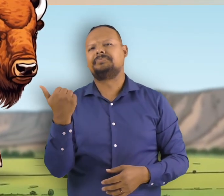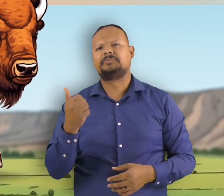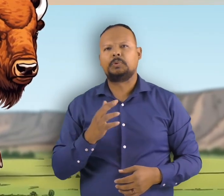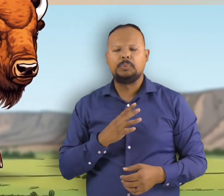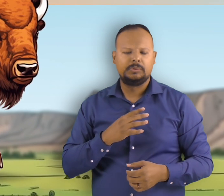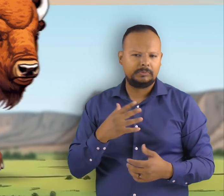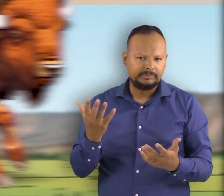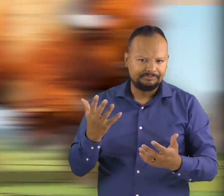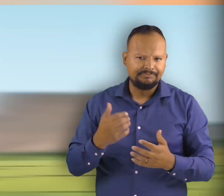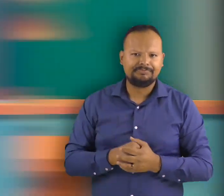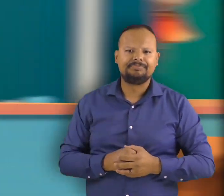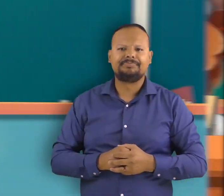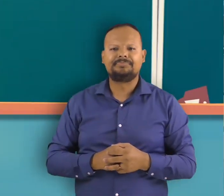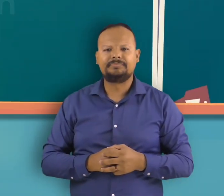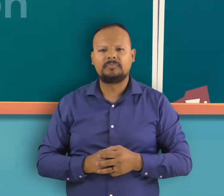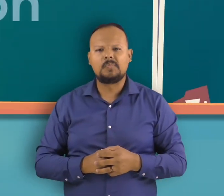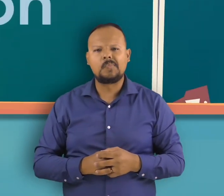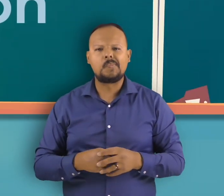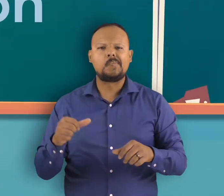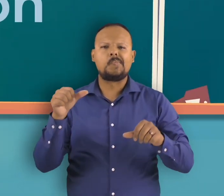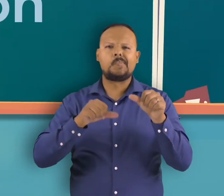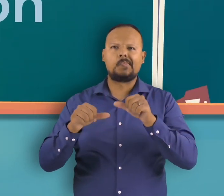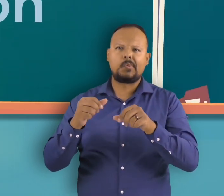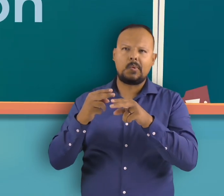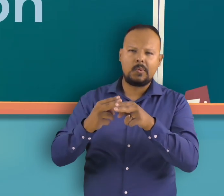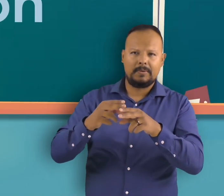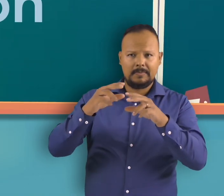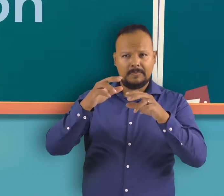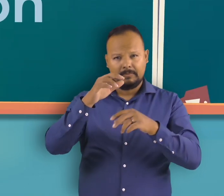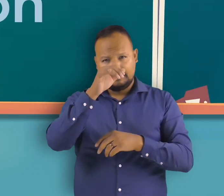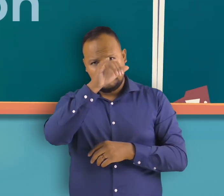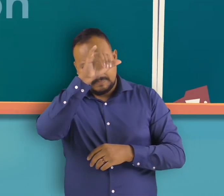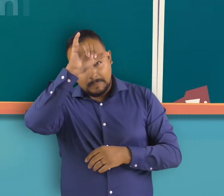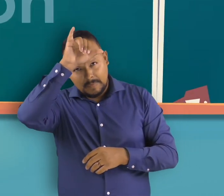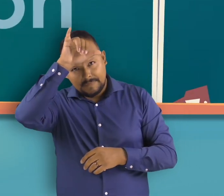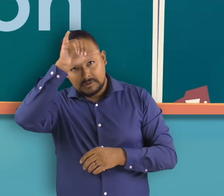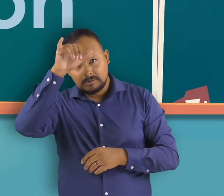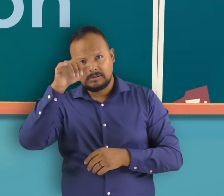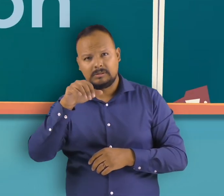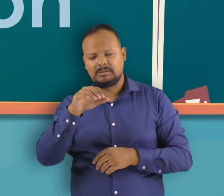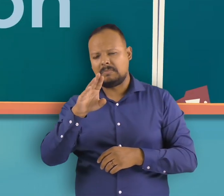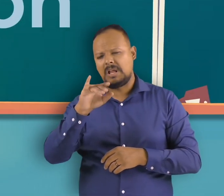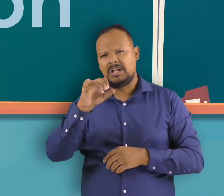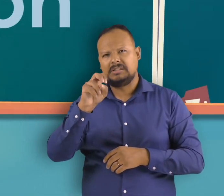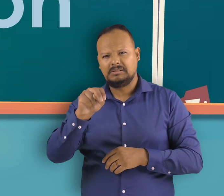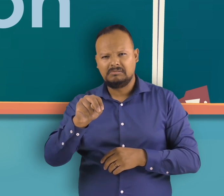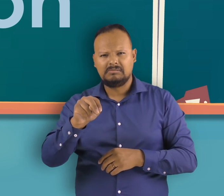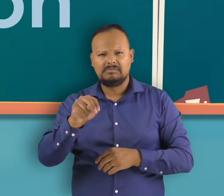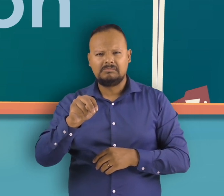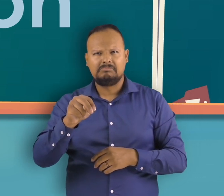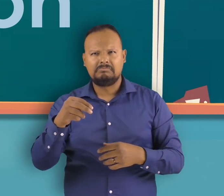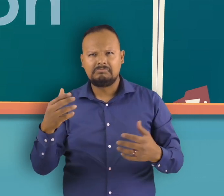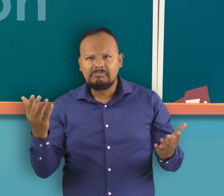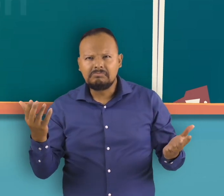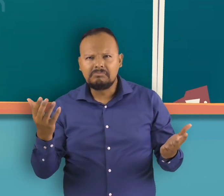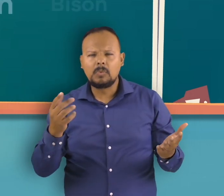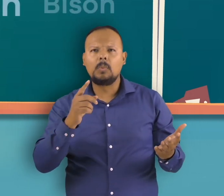the scientific name for a bison is bison actually it is